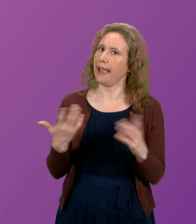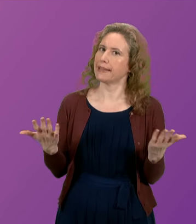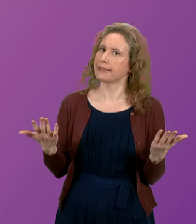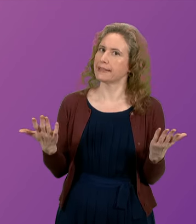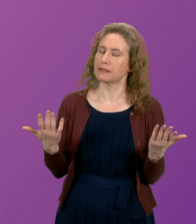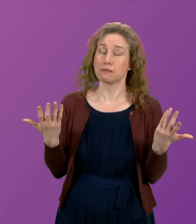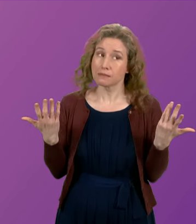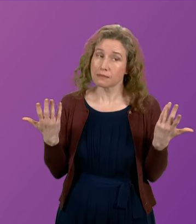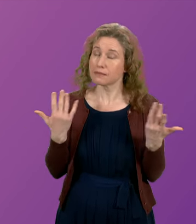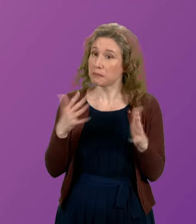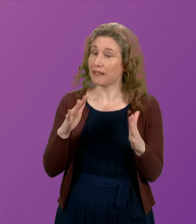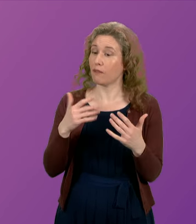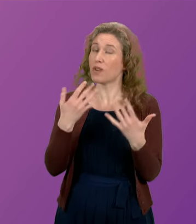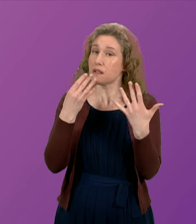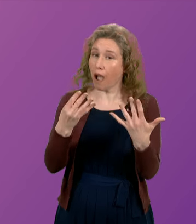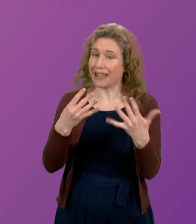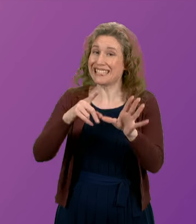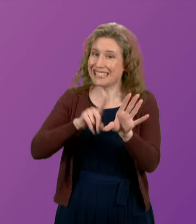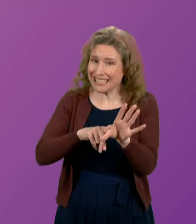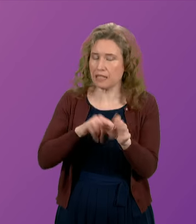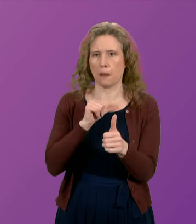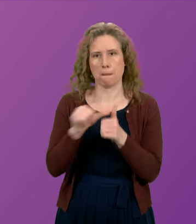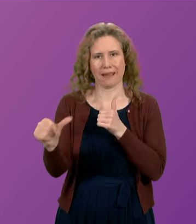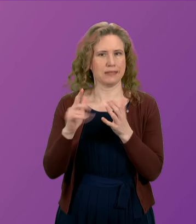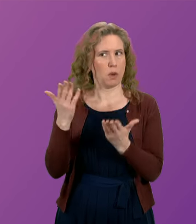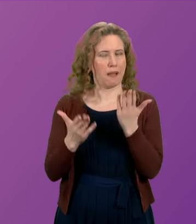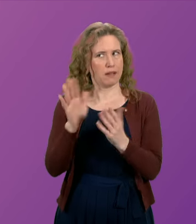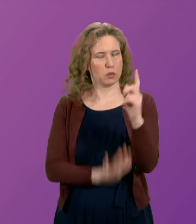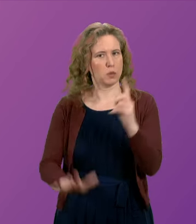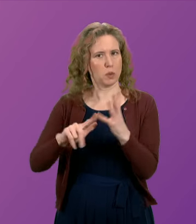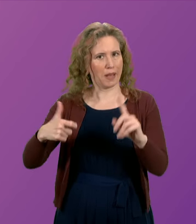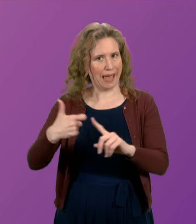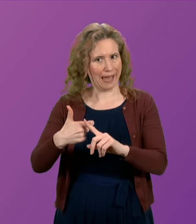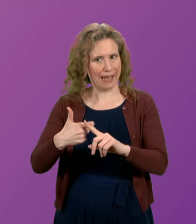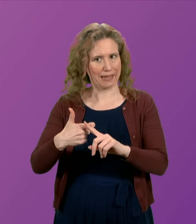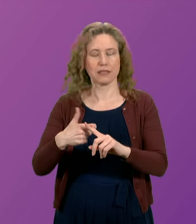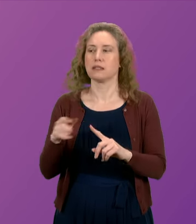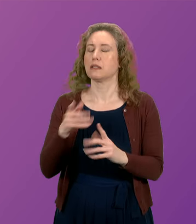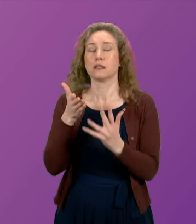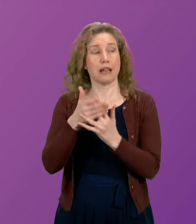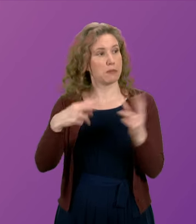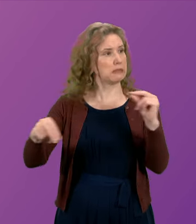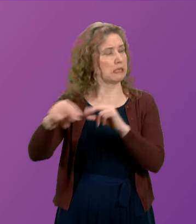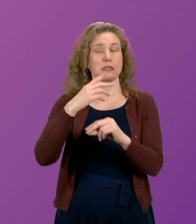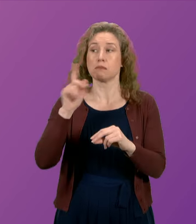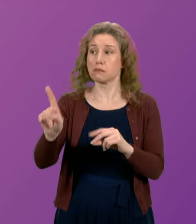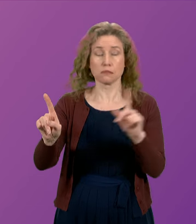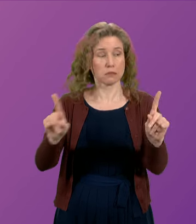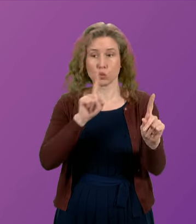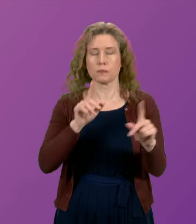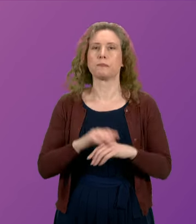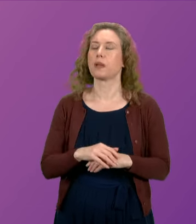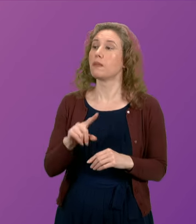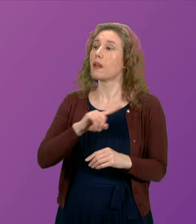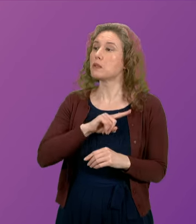and it has been for the last nine years. So that's why... Let us hear the First Minister. That is why